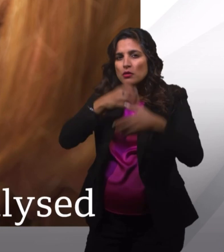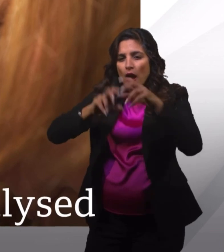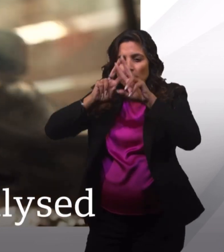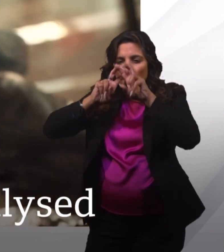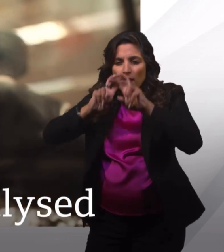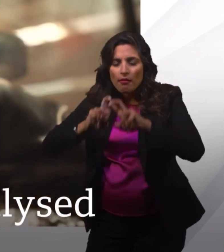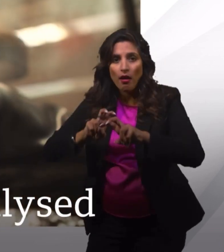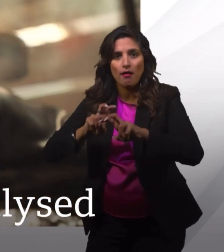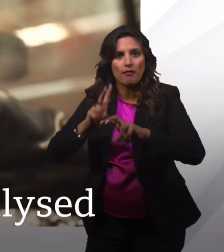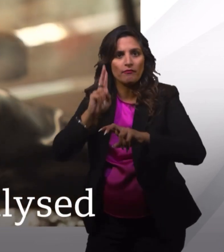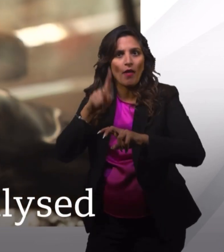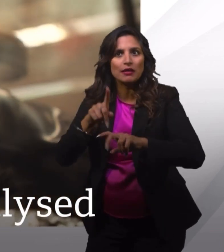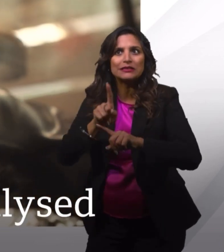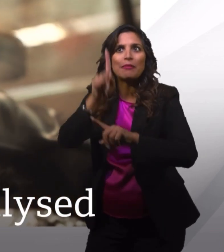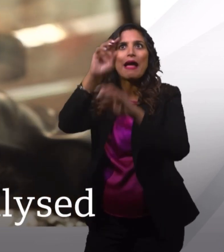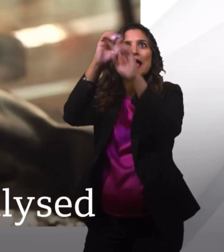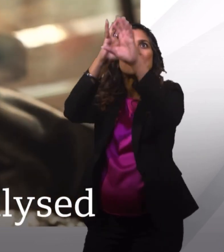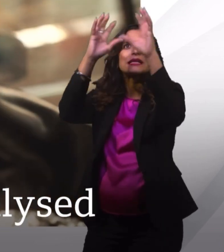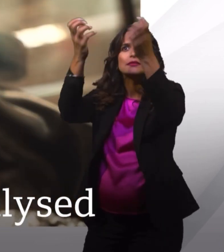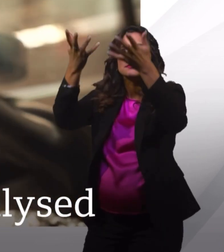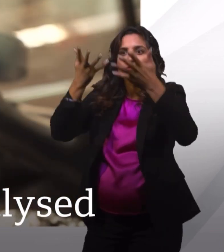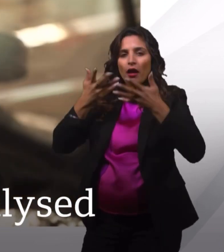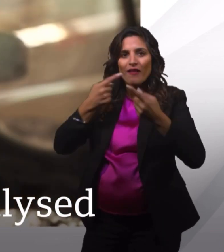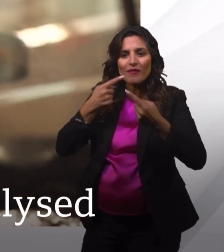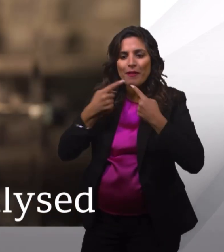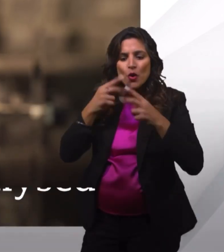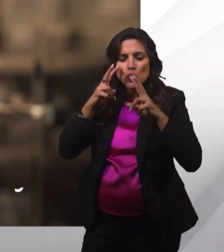secrets about the origins of life on Earth?